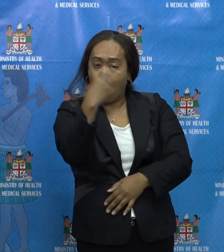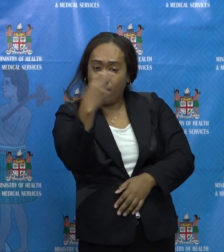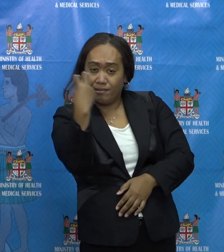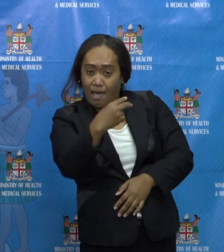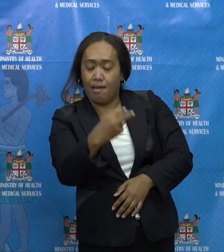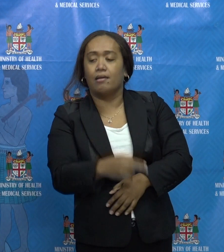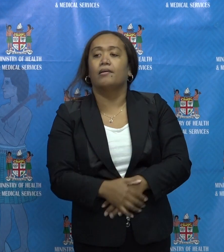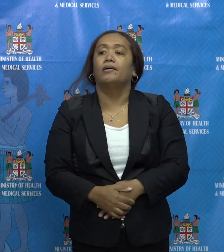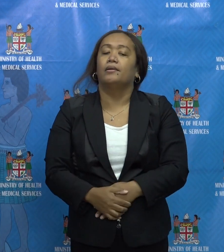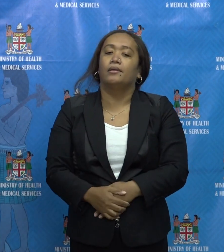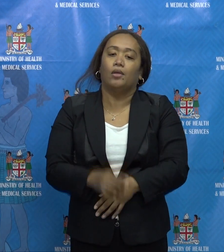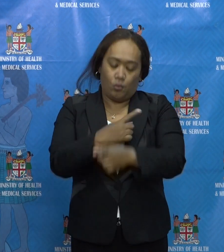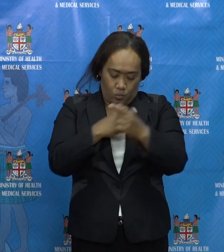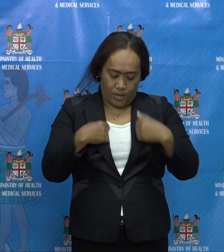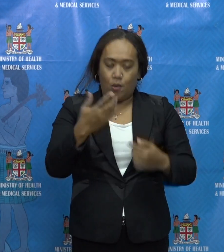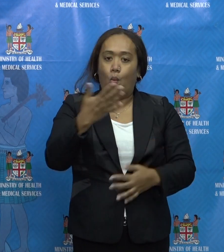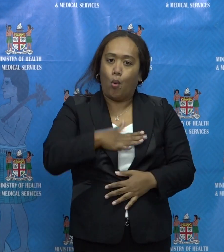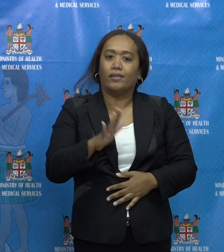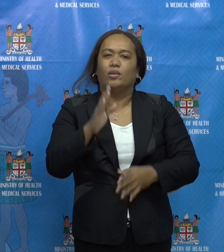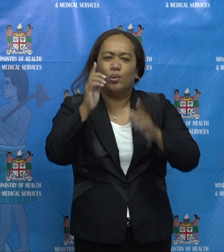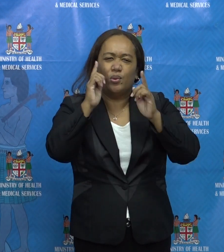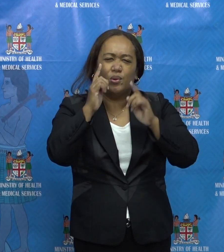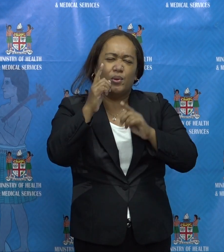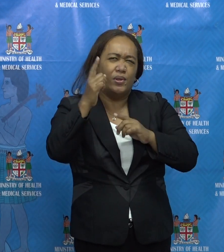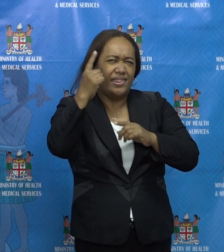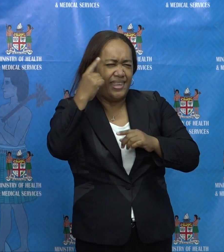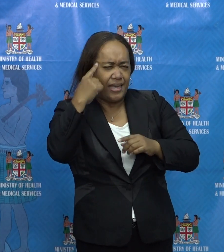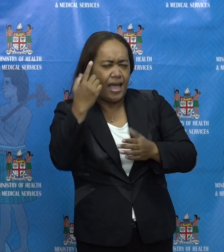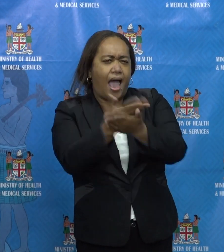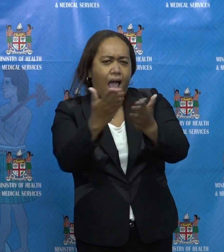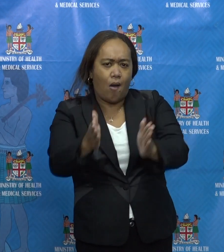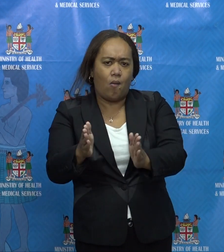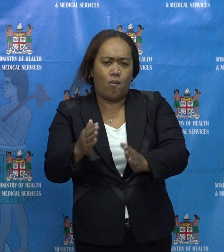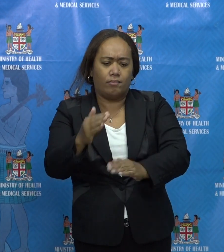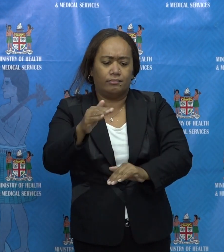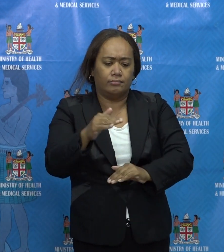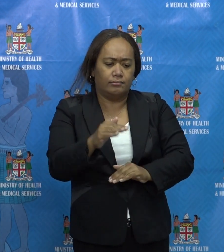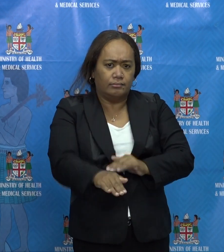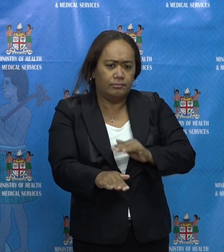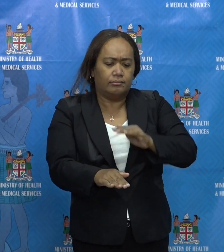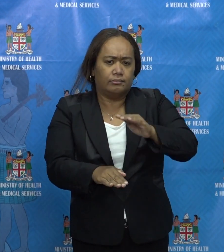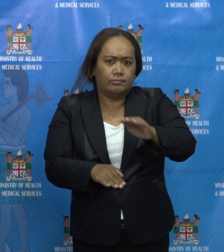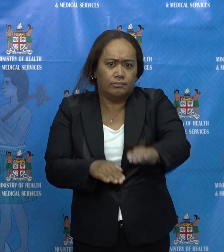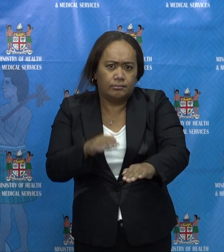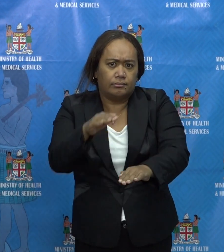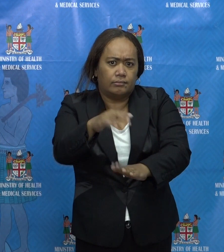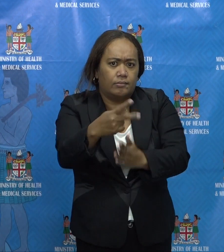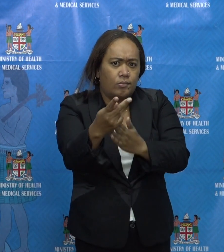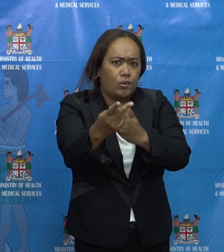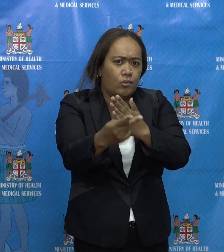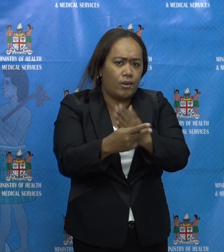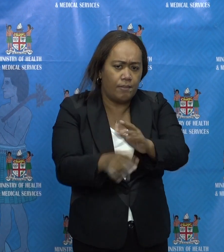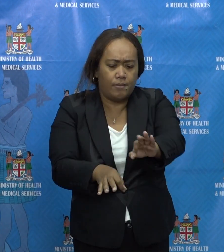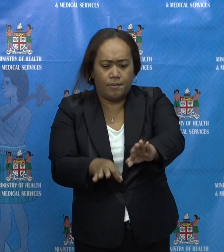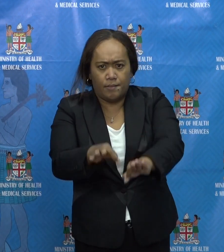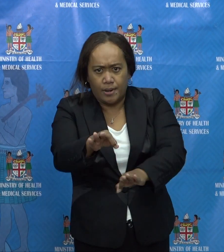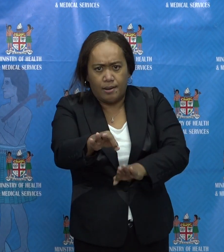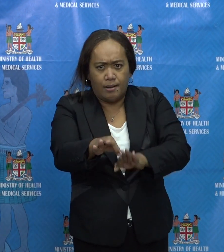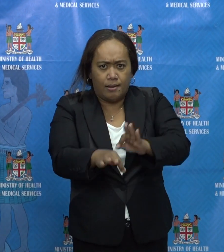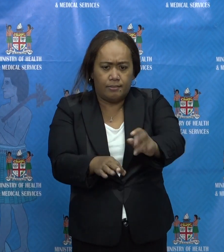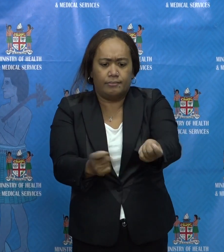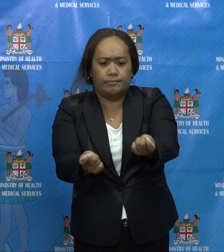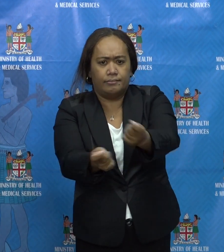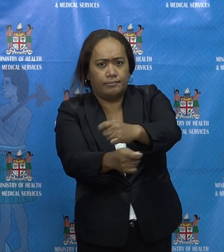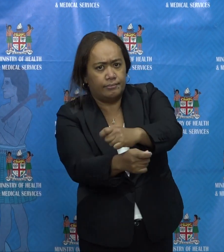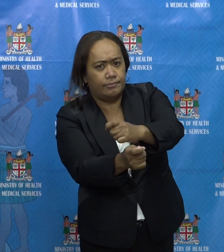we will have to look at every single step. And so we've gone back again, looked at our handling of